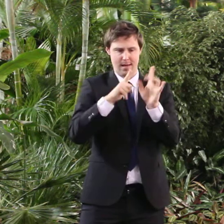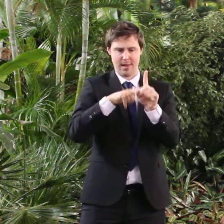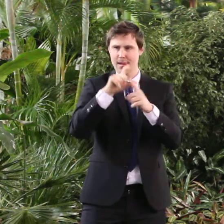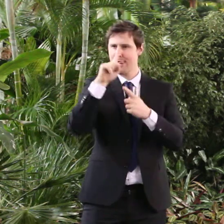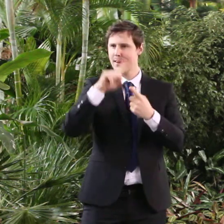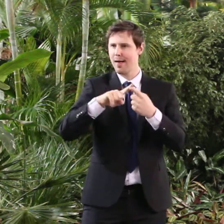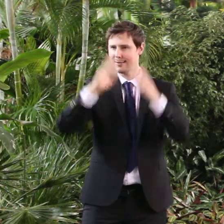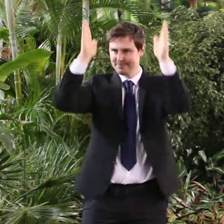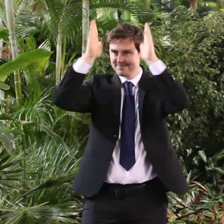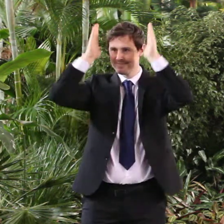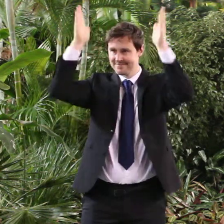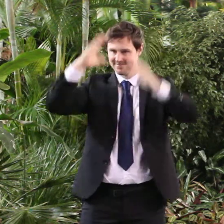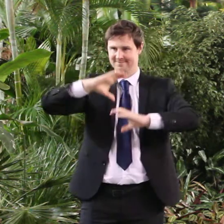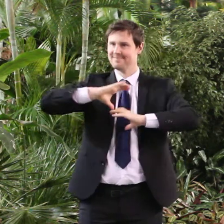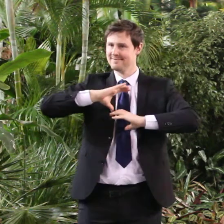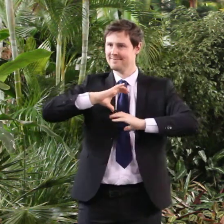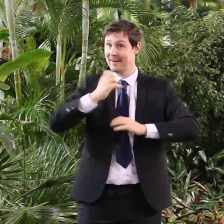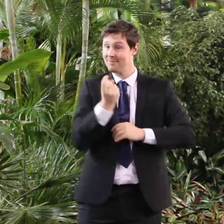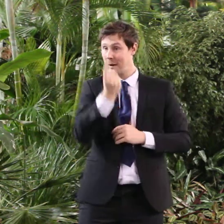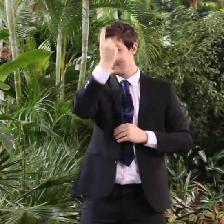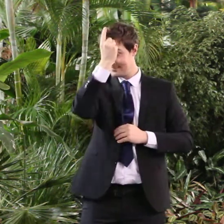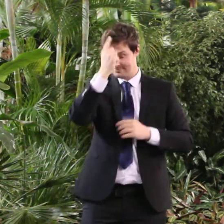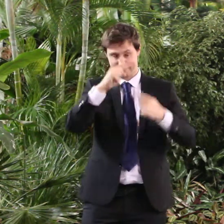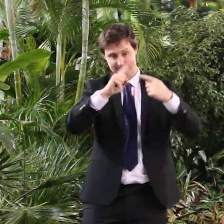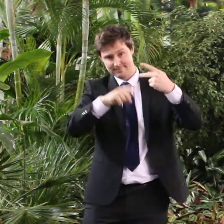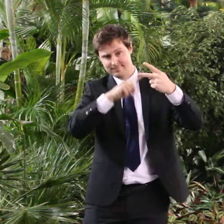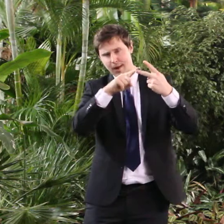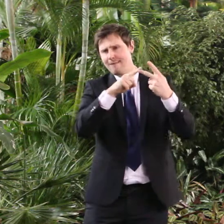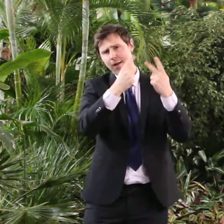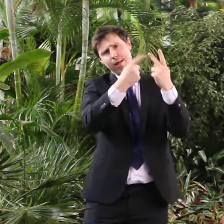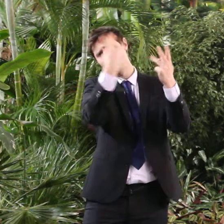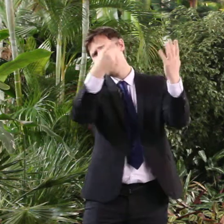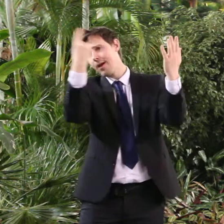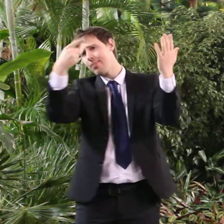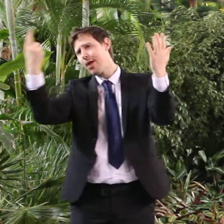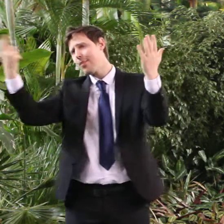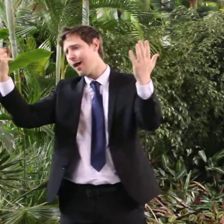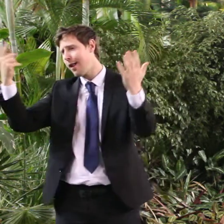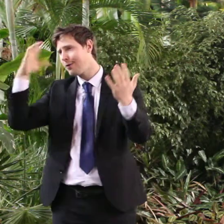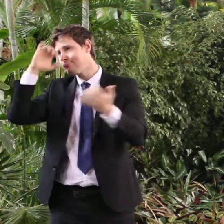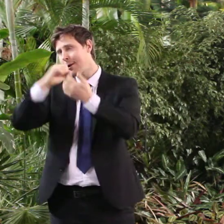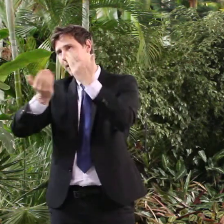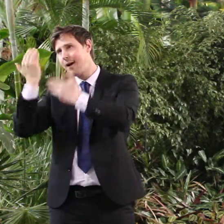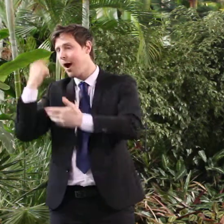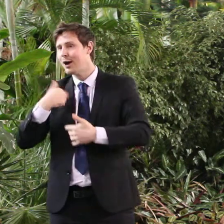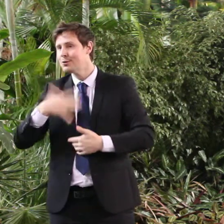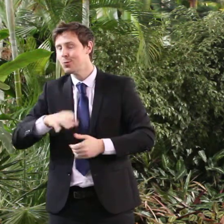image throughout the Games. And we've got a whole host of other memorabilia. I won't spoil it for you by telling